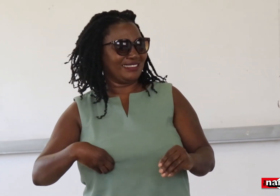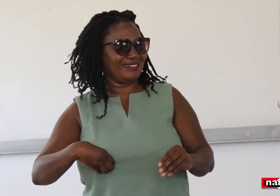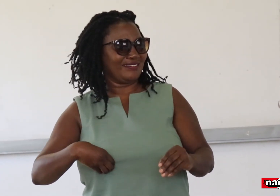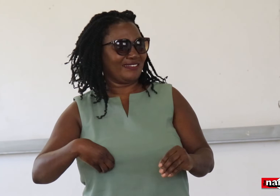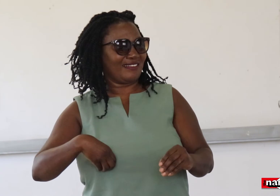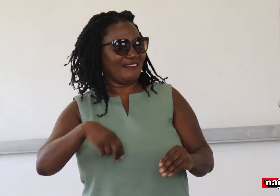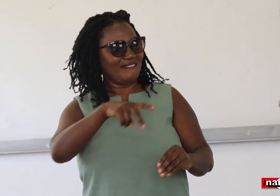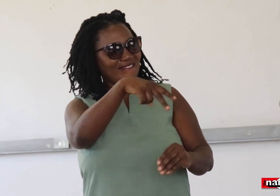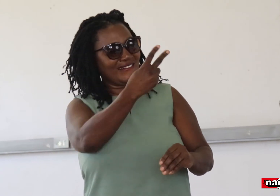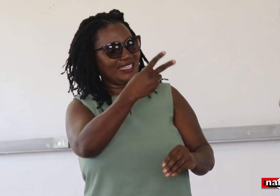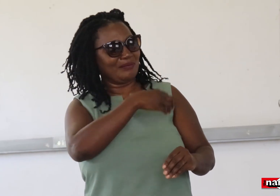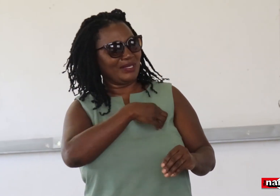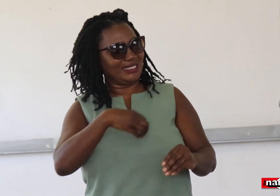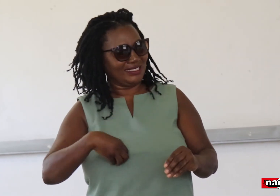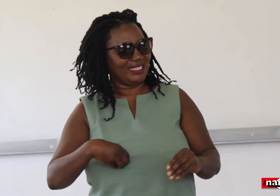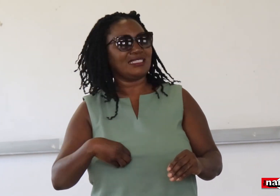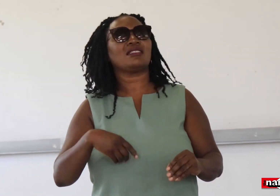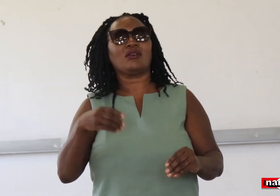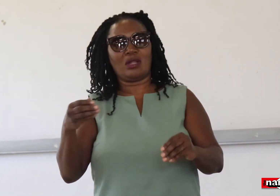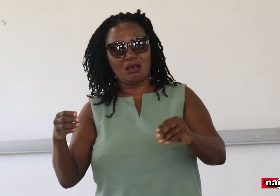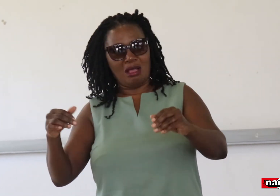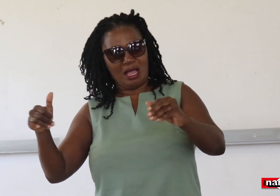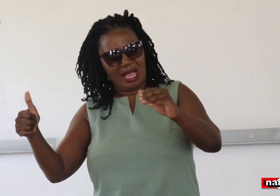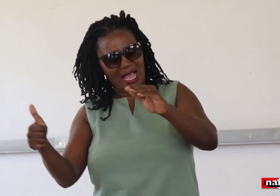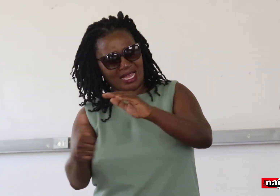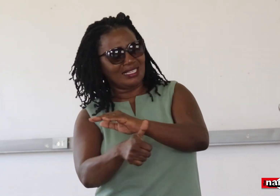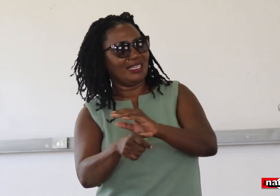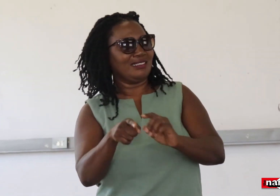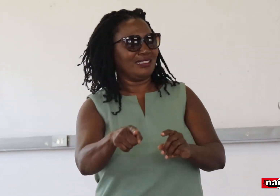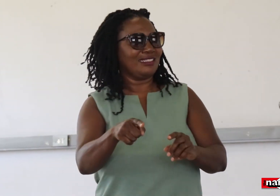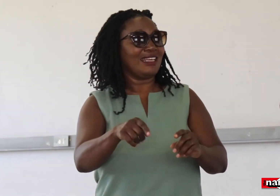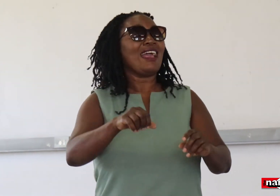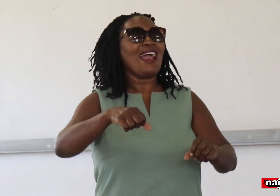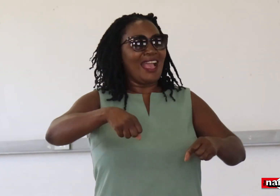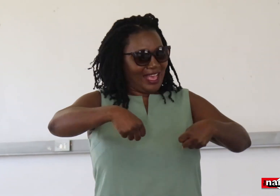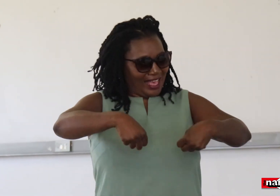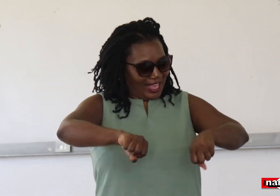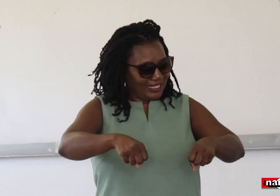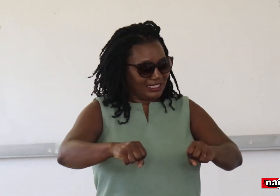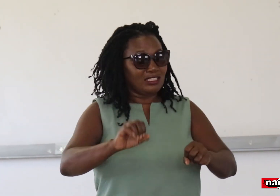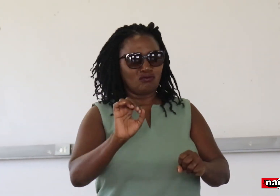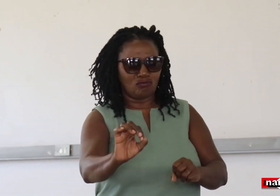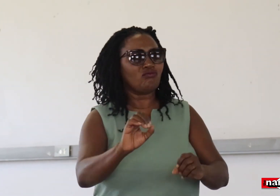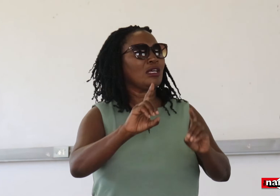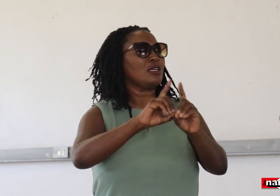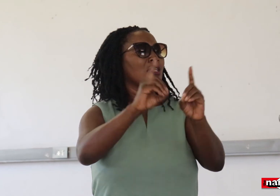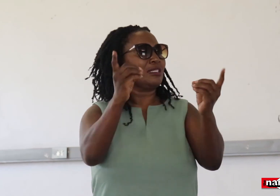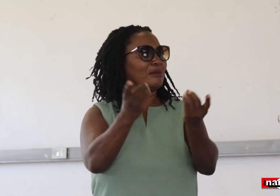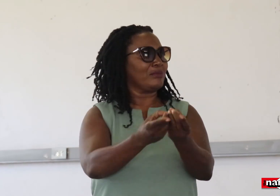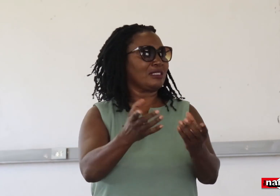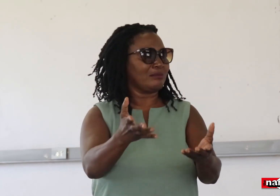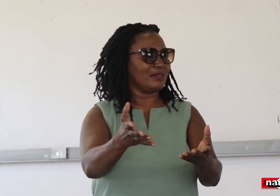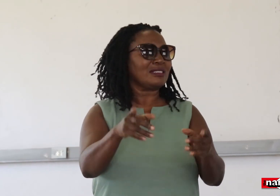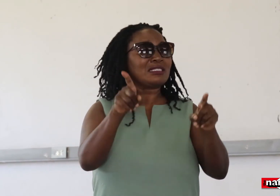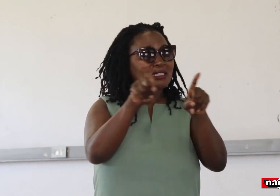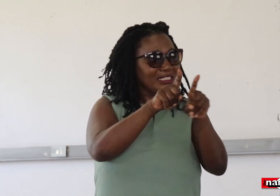First to the President, the Vice President, and the Office of the Office of Alexa also.